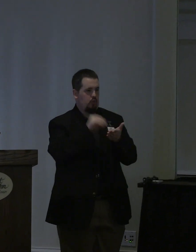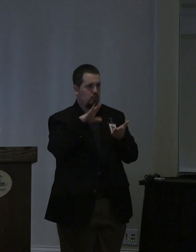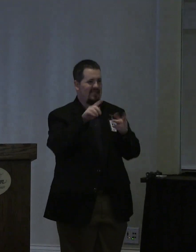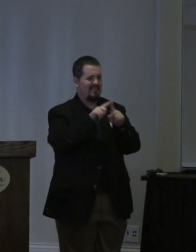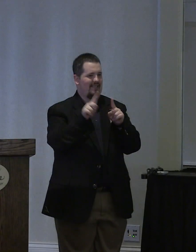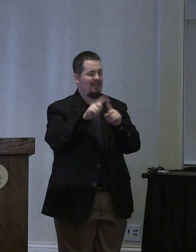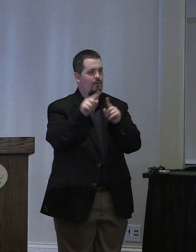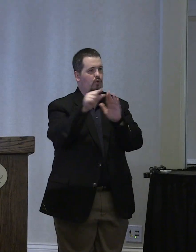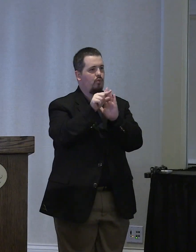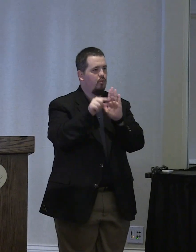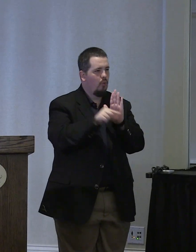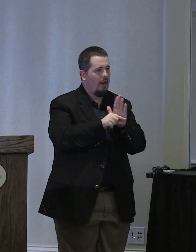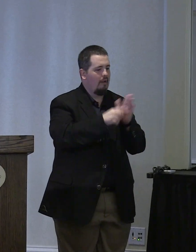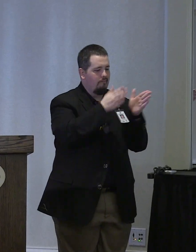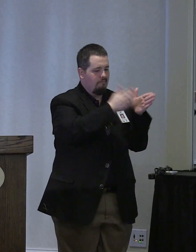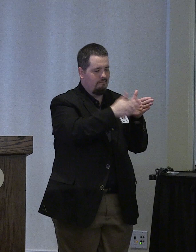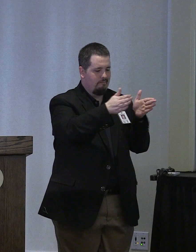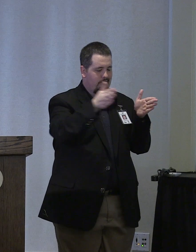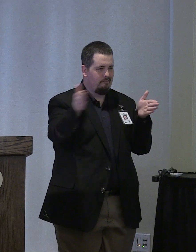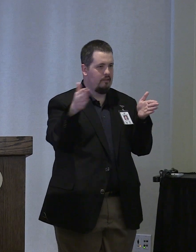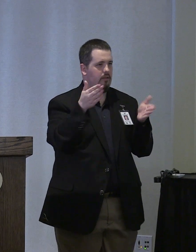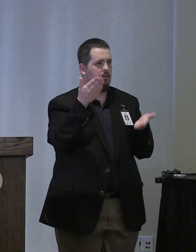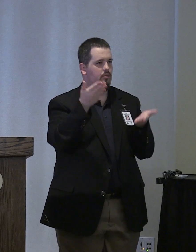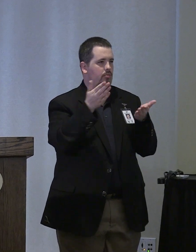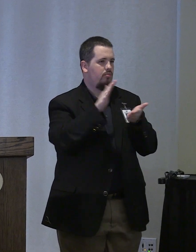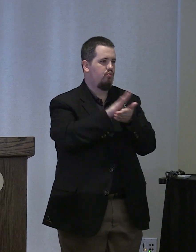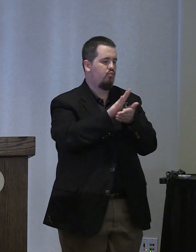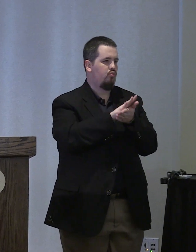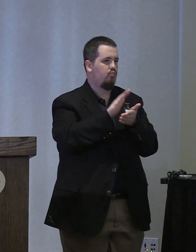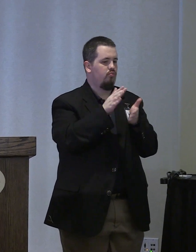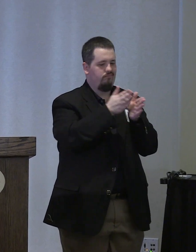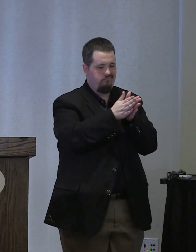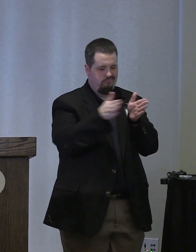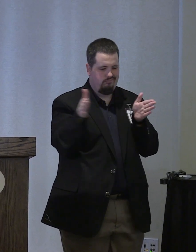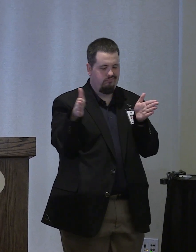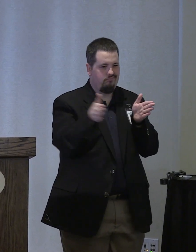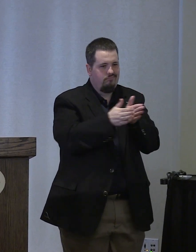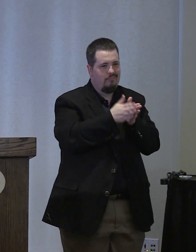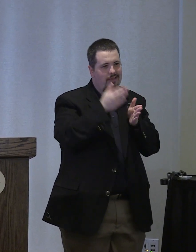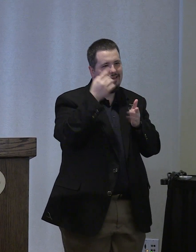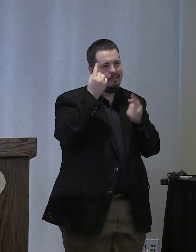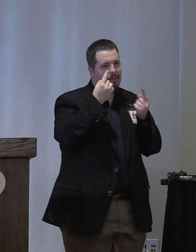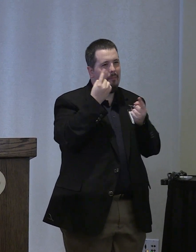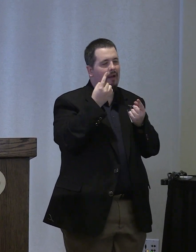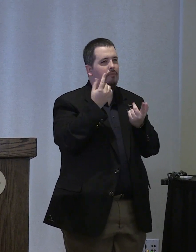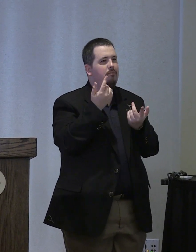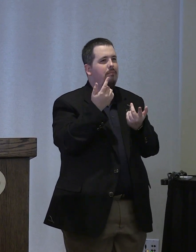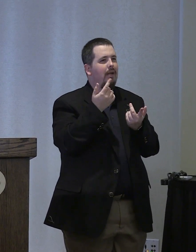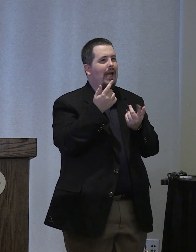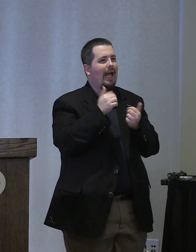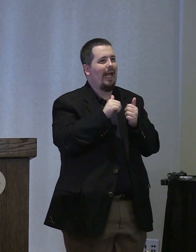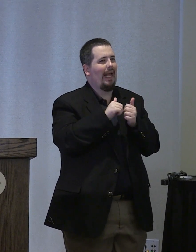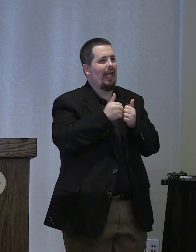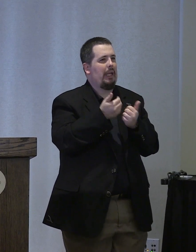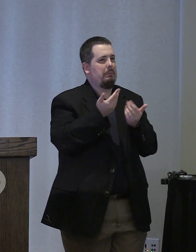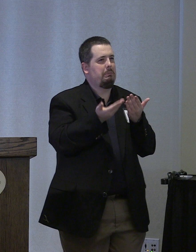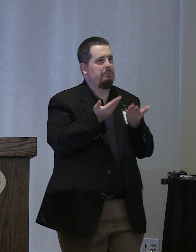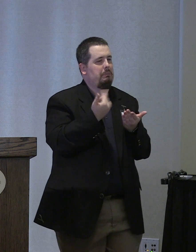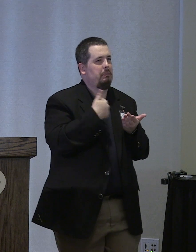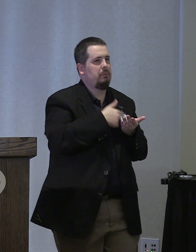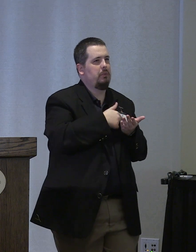different grade bands that those schools may be serving and we consider the question of how how might we